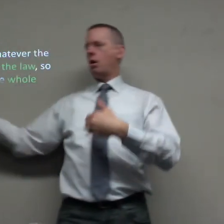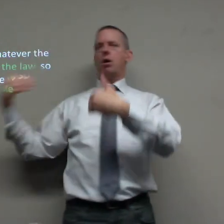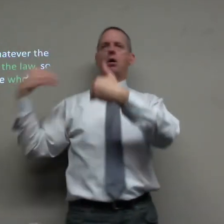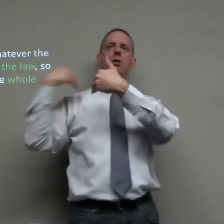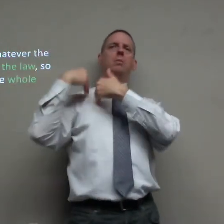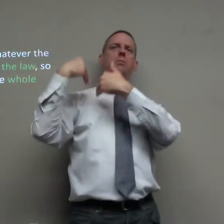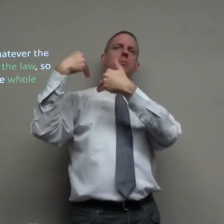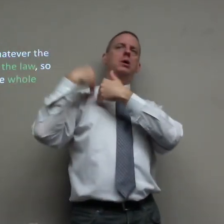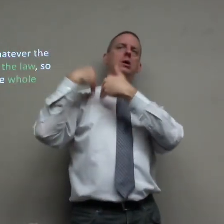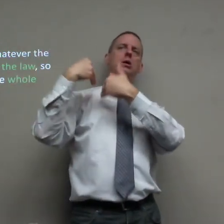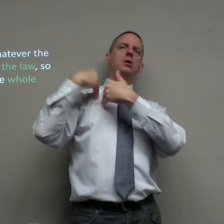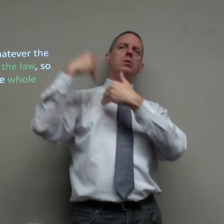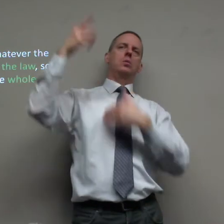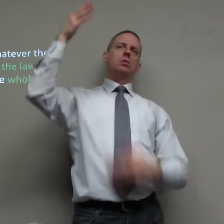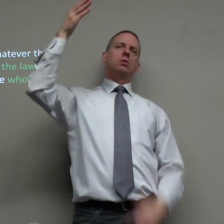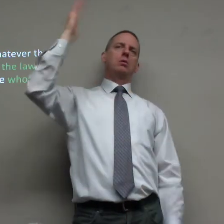may be accountable to God